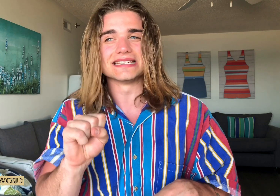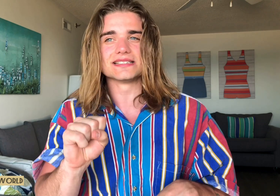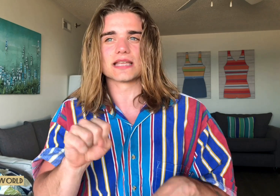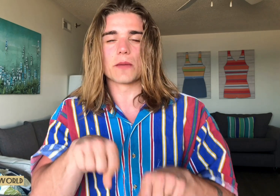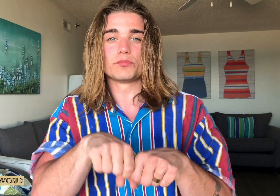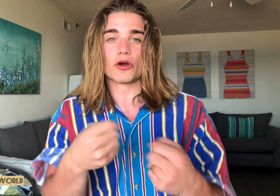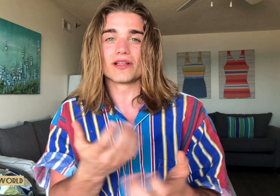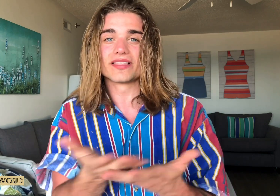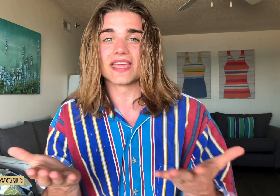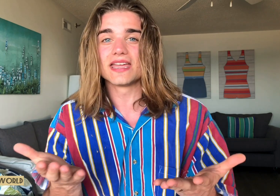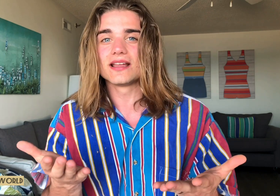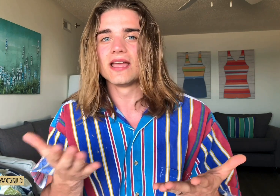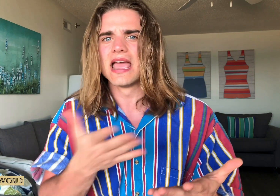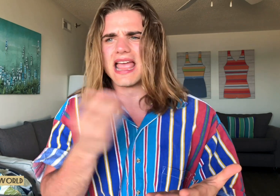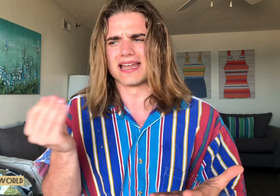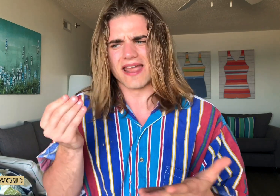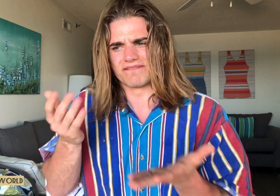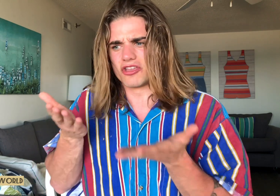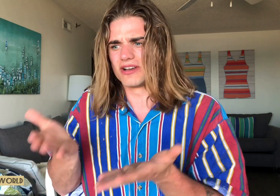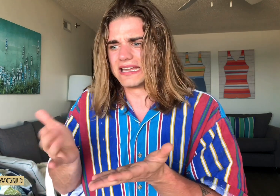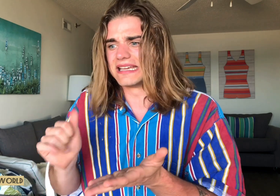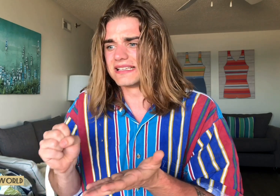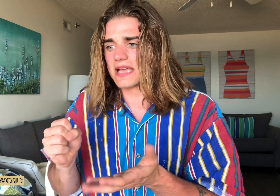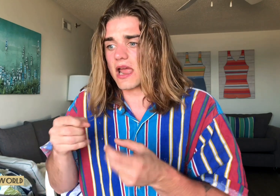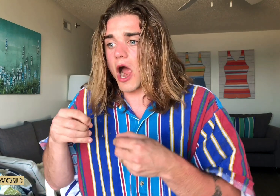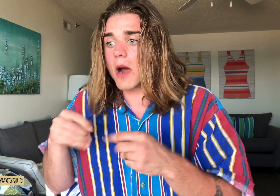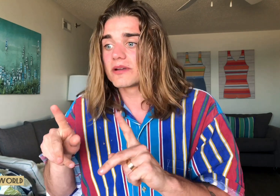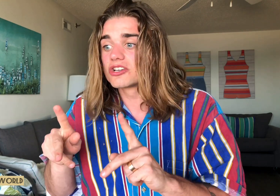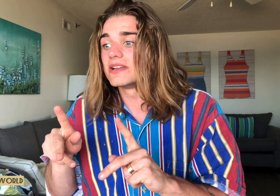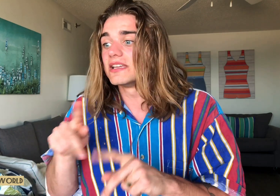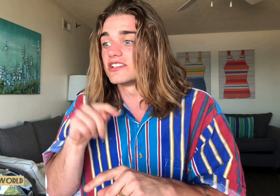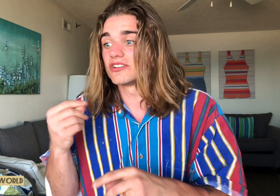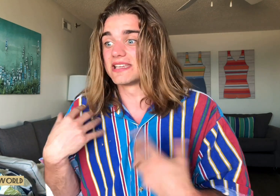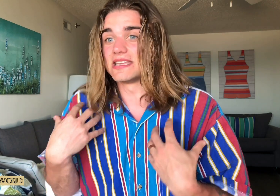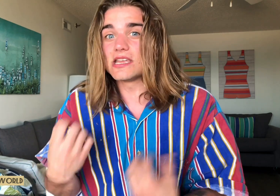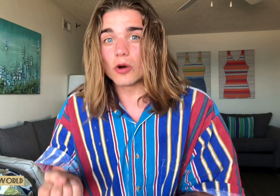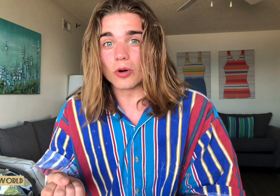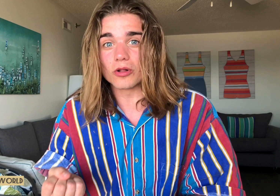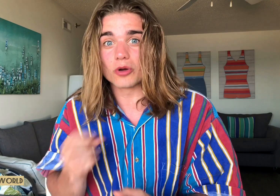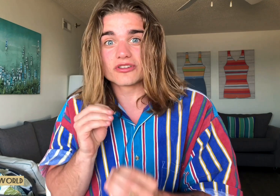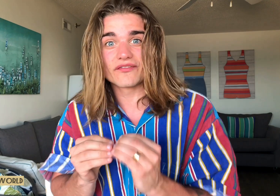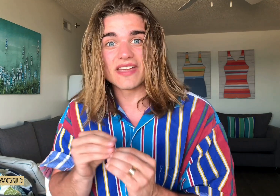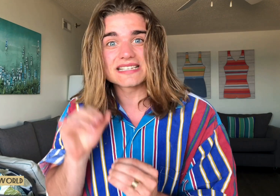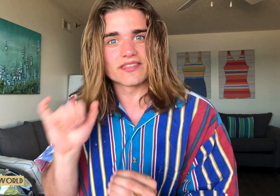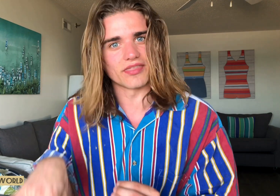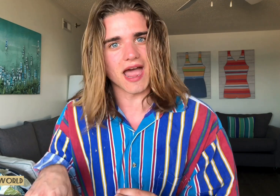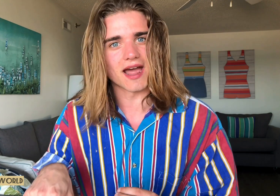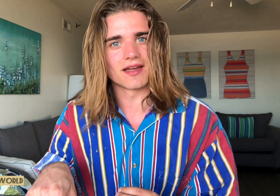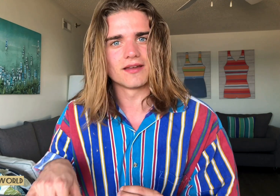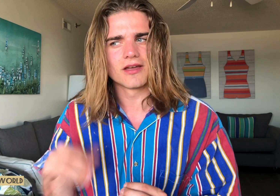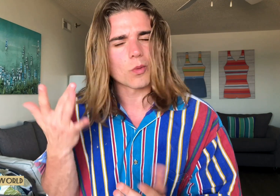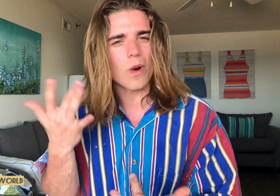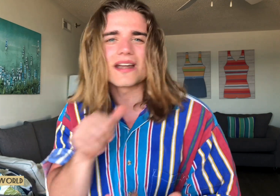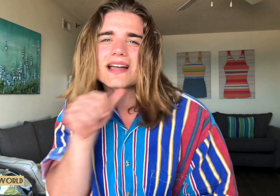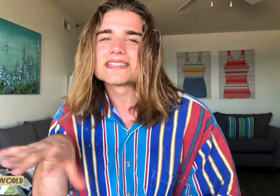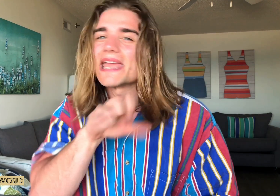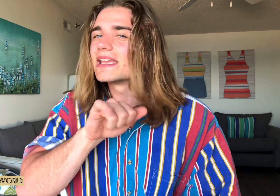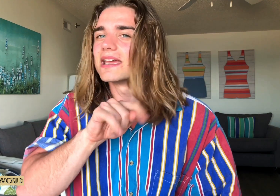a broken thing and if there is an opportunity to heal or to fix that why not take it